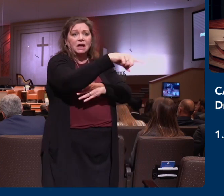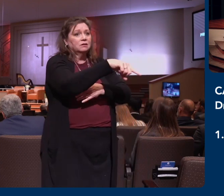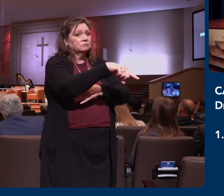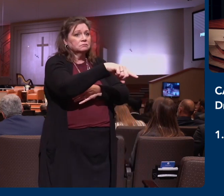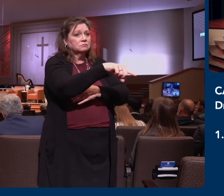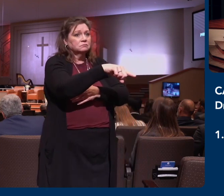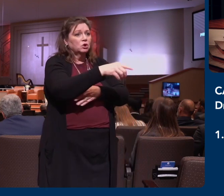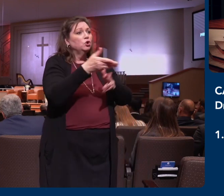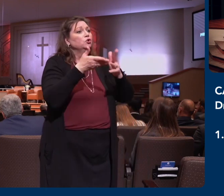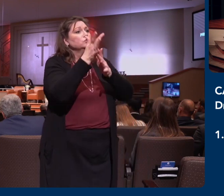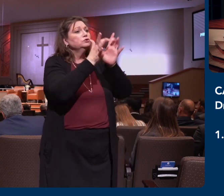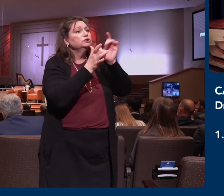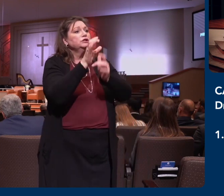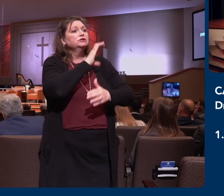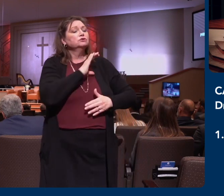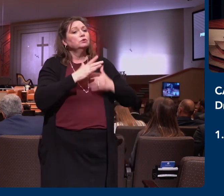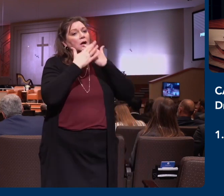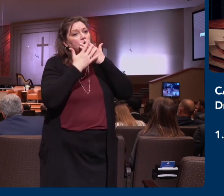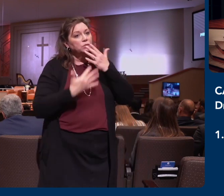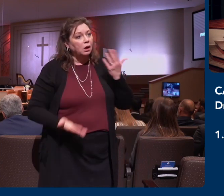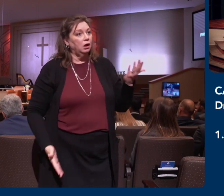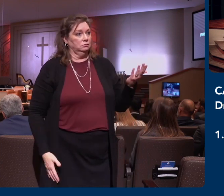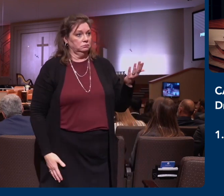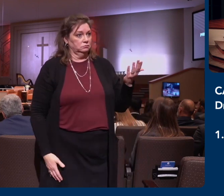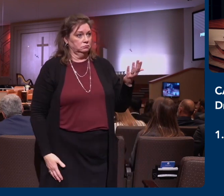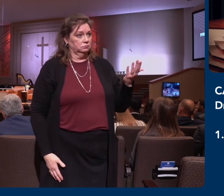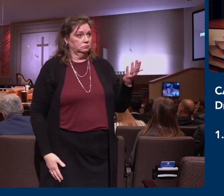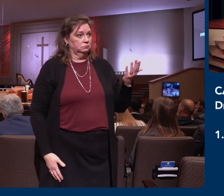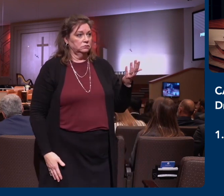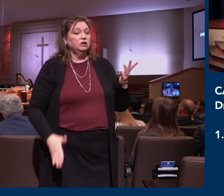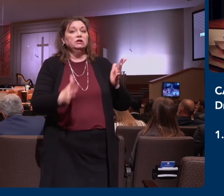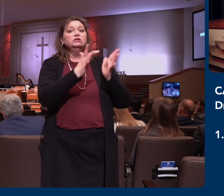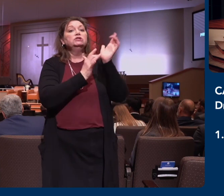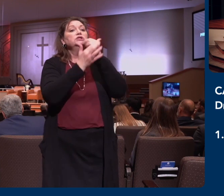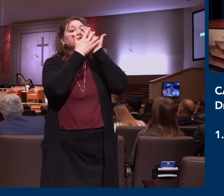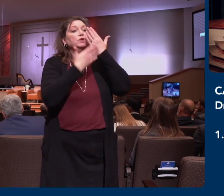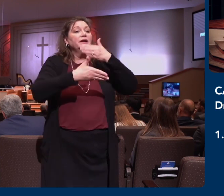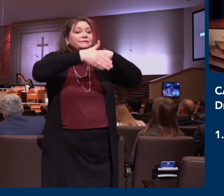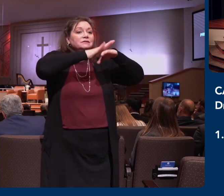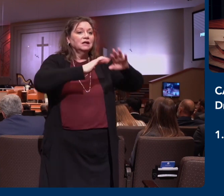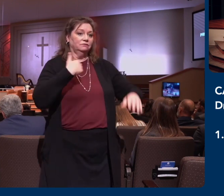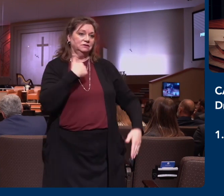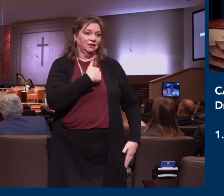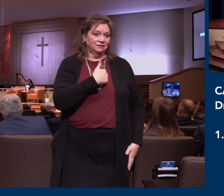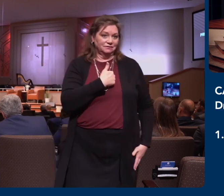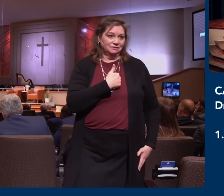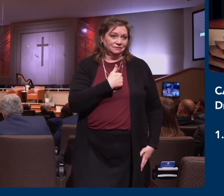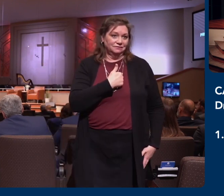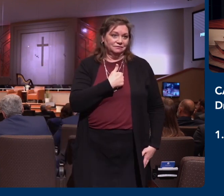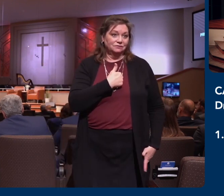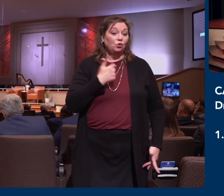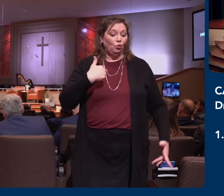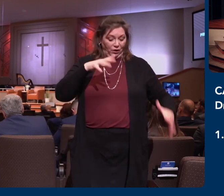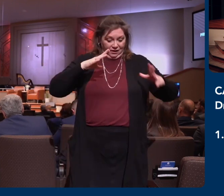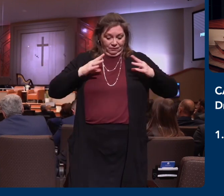see the faithfulness. We have some folks in our church that serve God